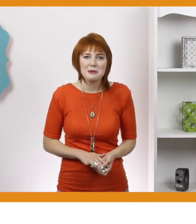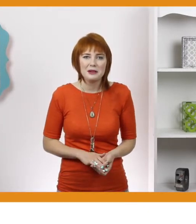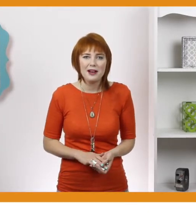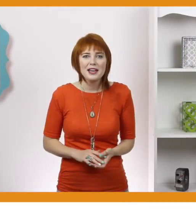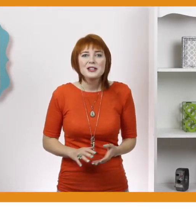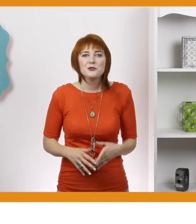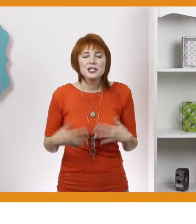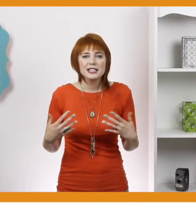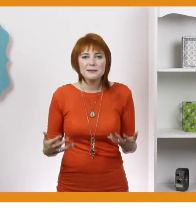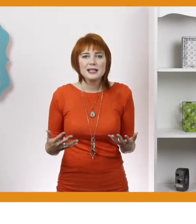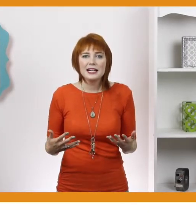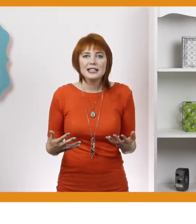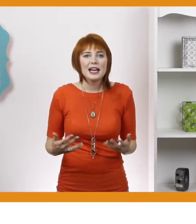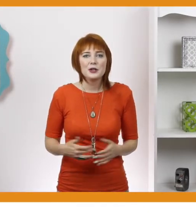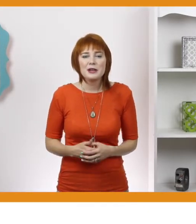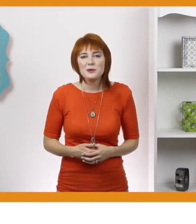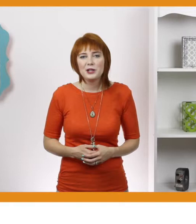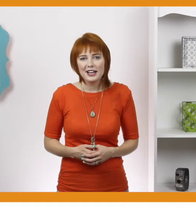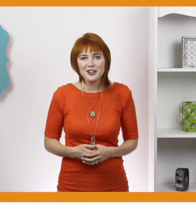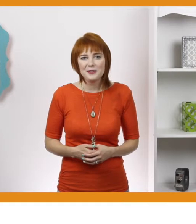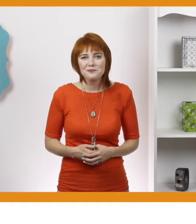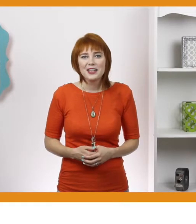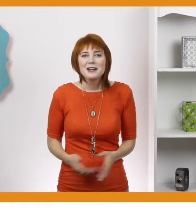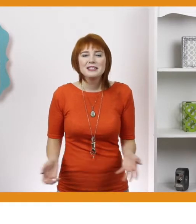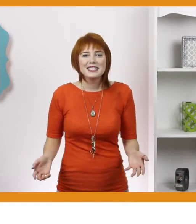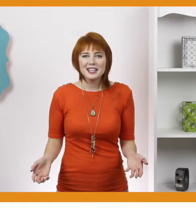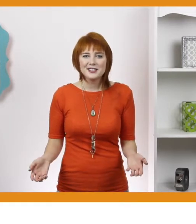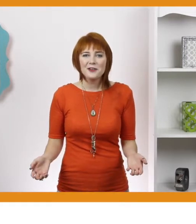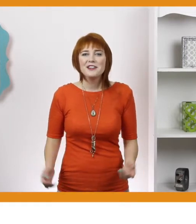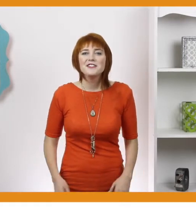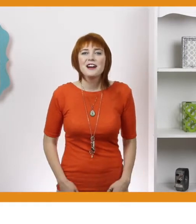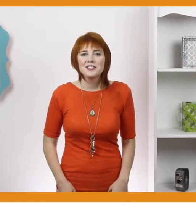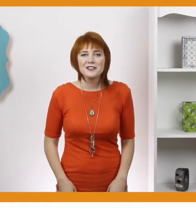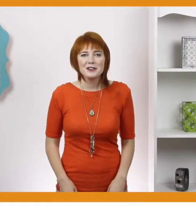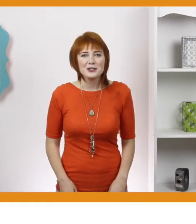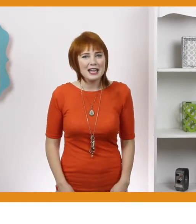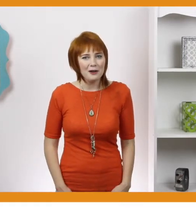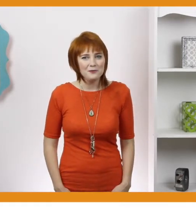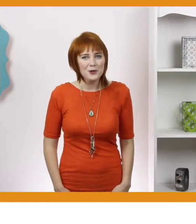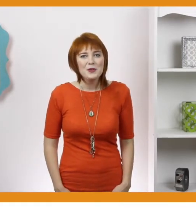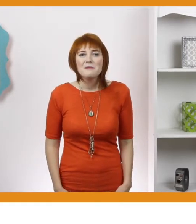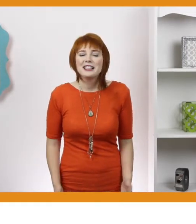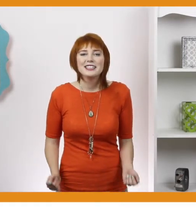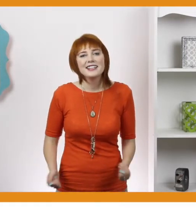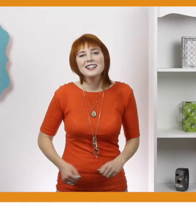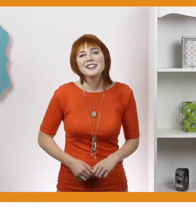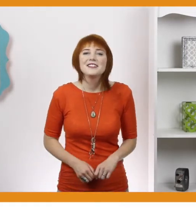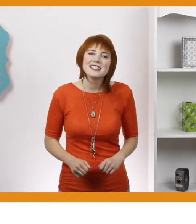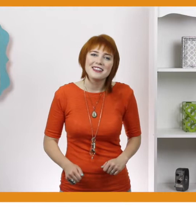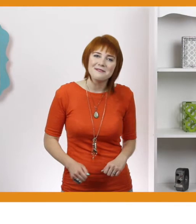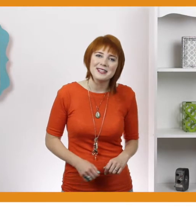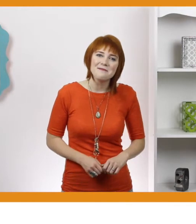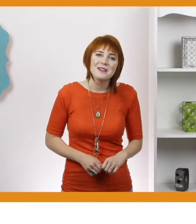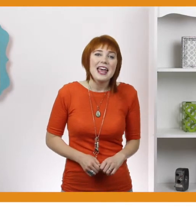That can happen a lot. So just keep signing and your baby will catch on. Please let us know if you found this video to be helpful by clicking like